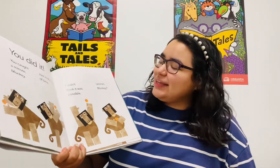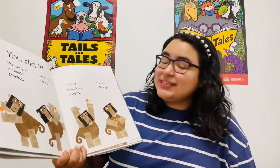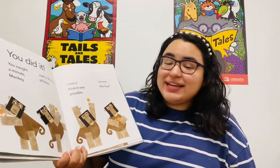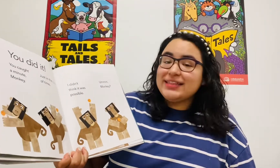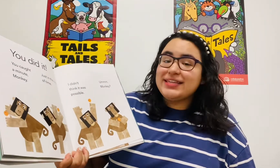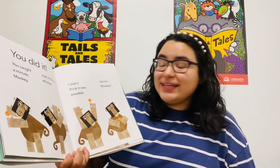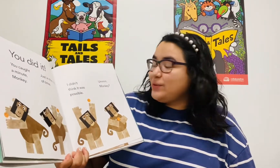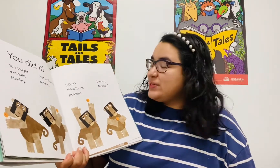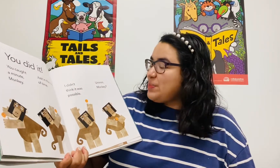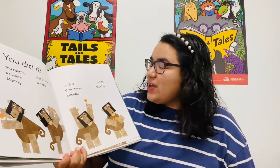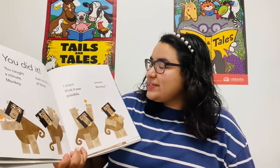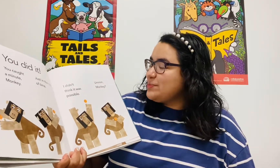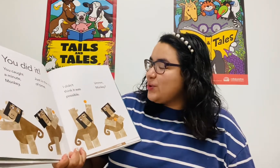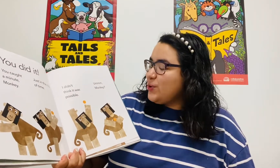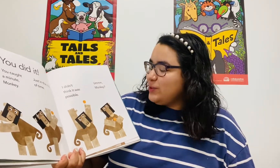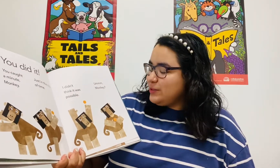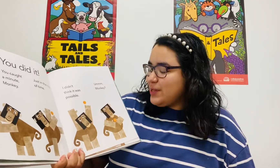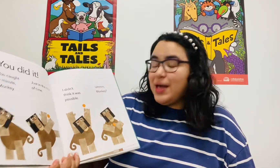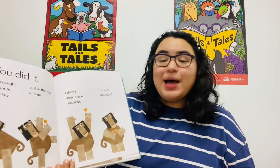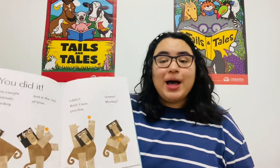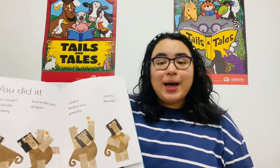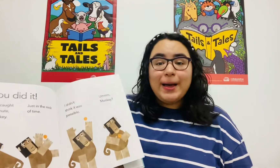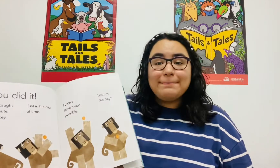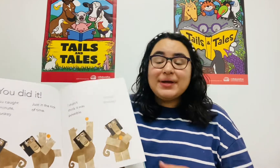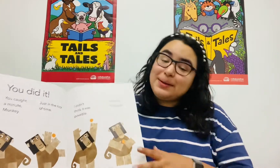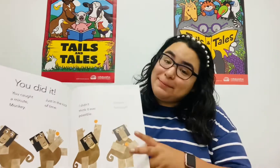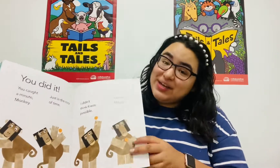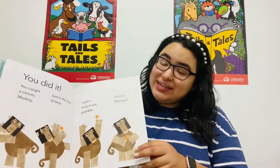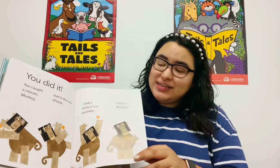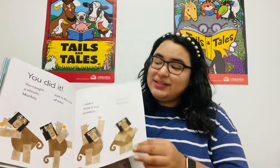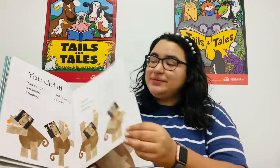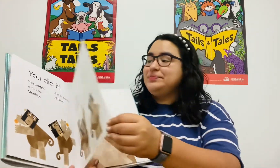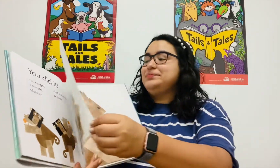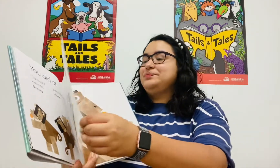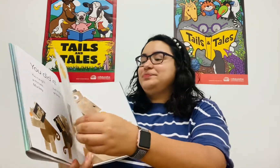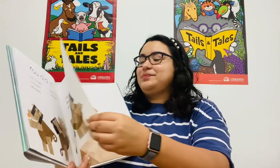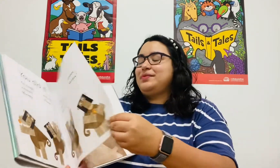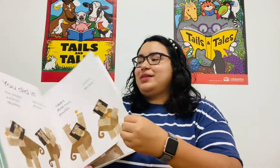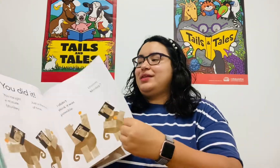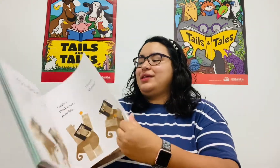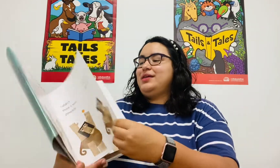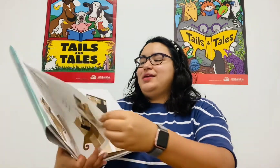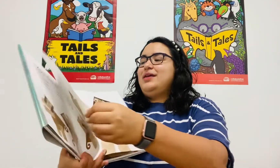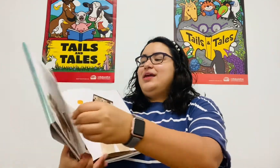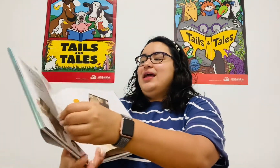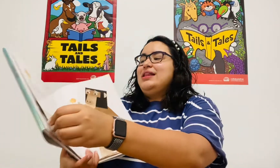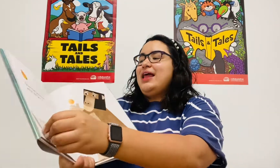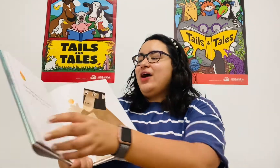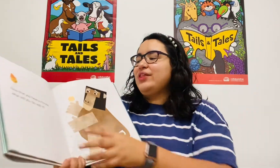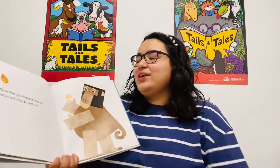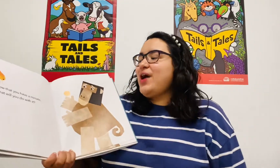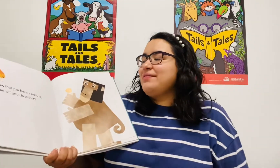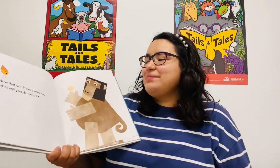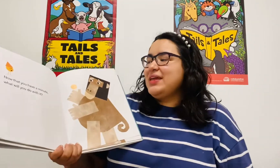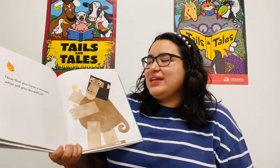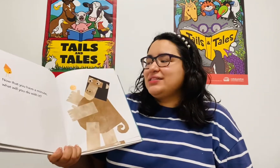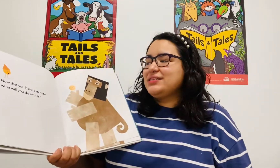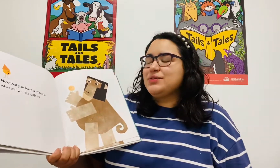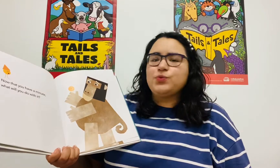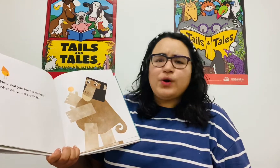didn't think it was possible. Um, monkey, now that you have a minute, what